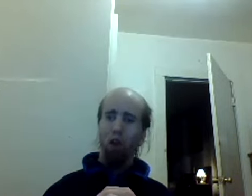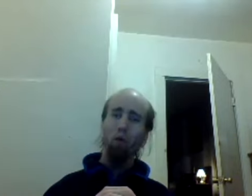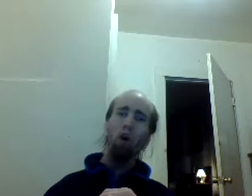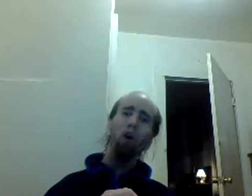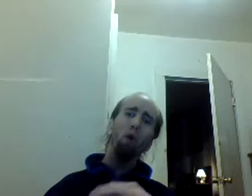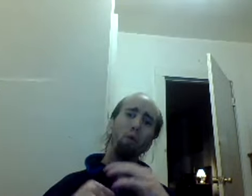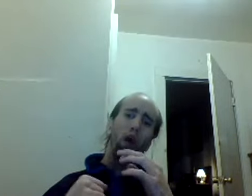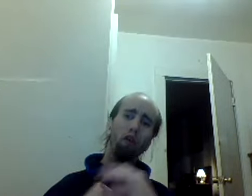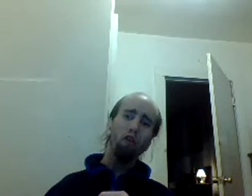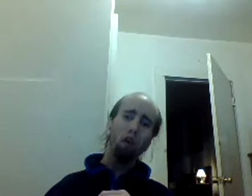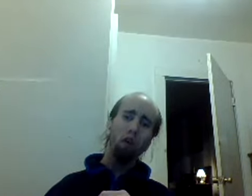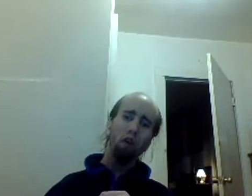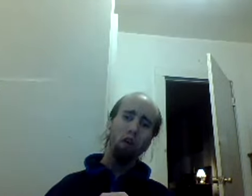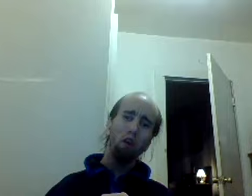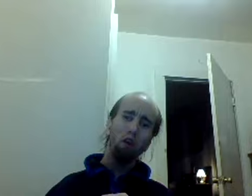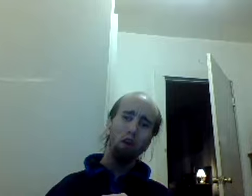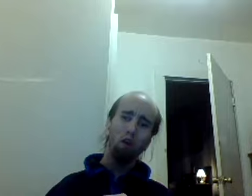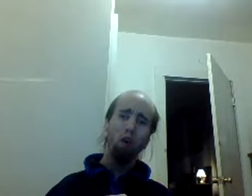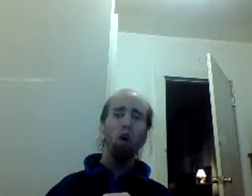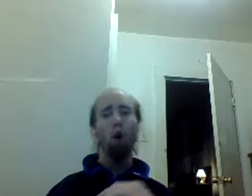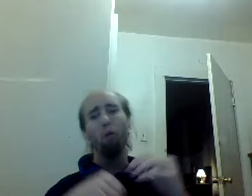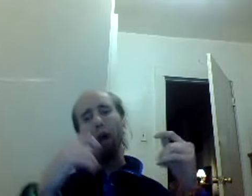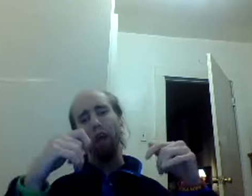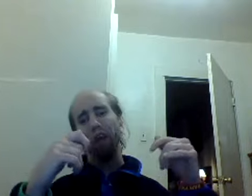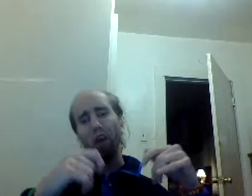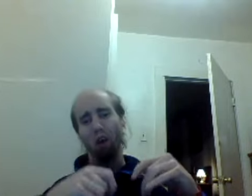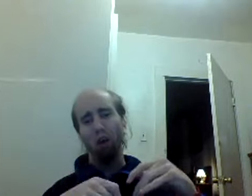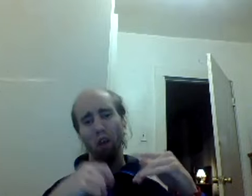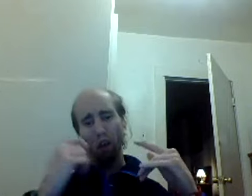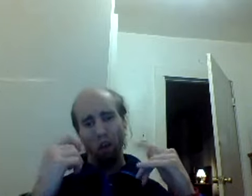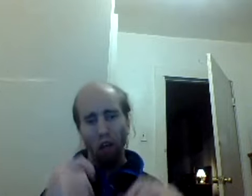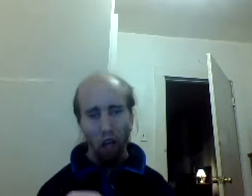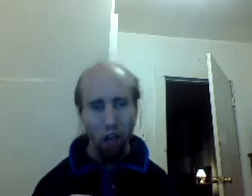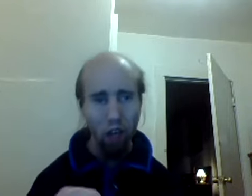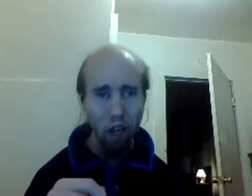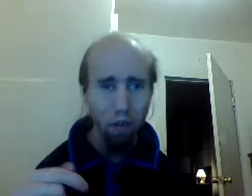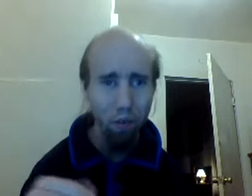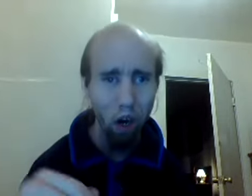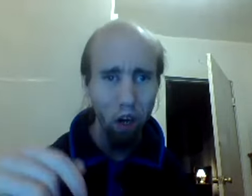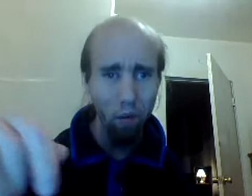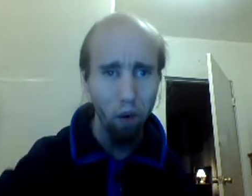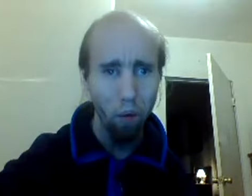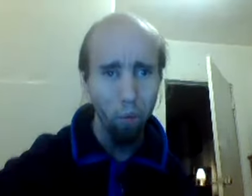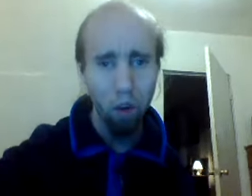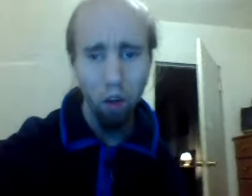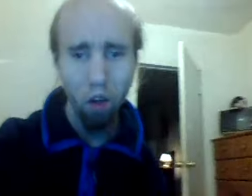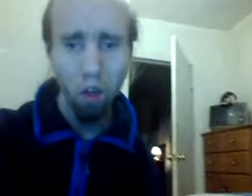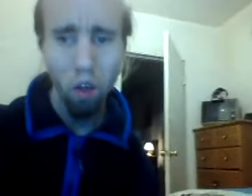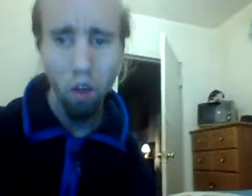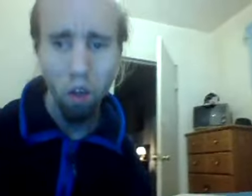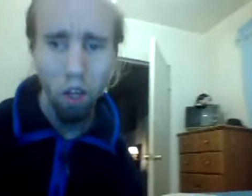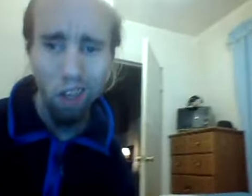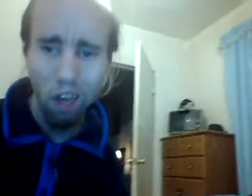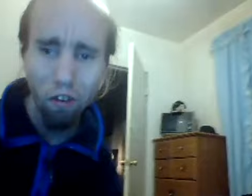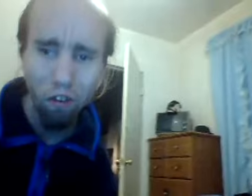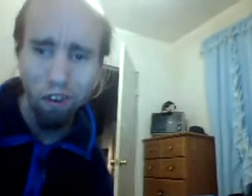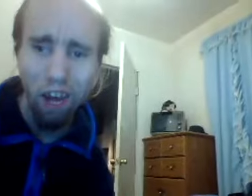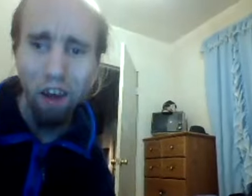you want to know where I started right here in this very room next to